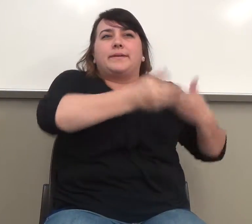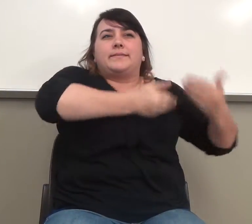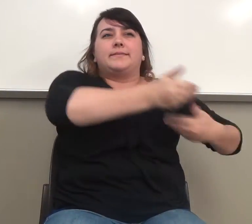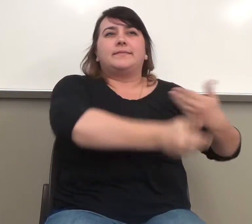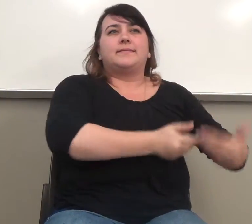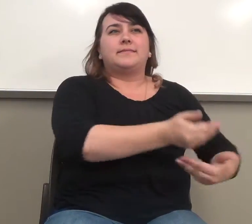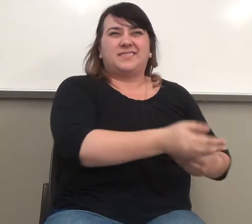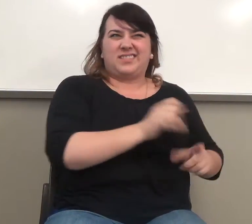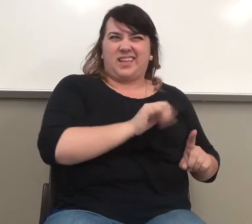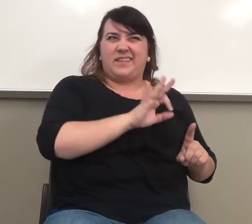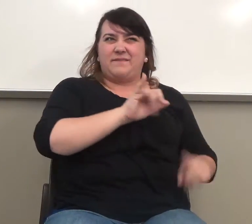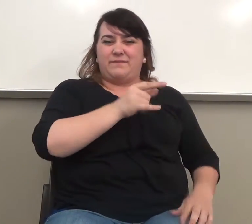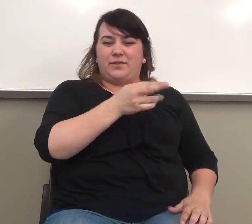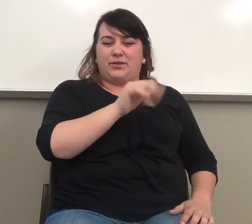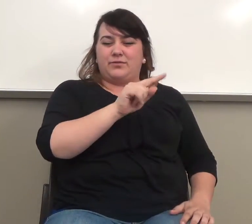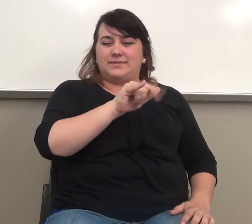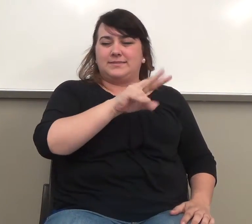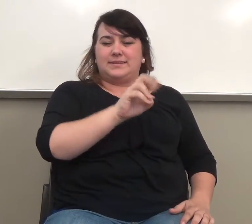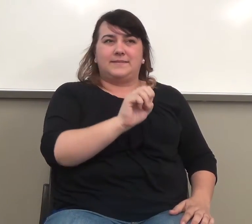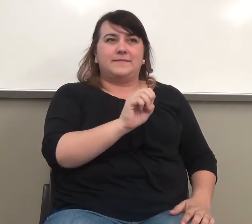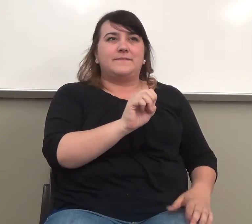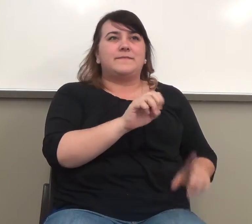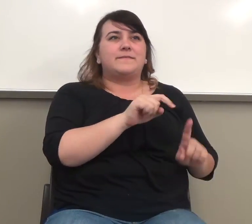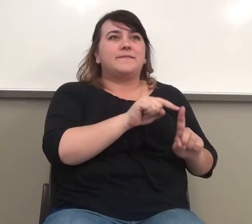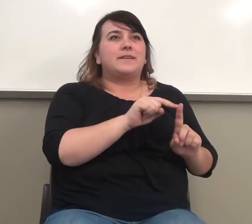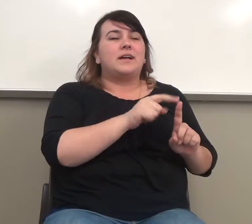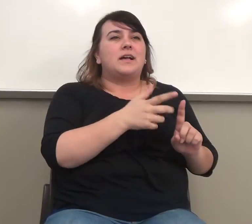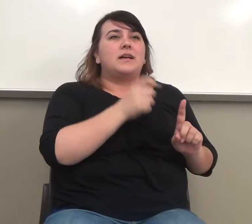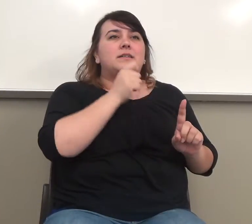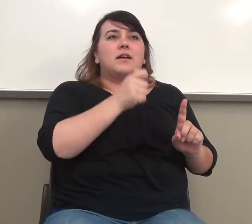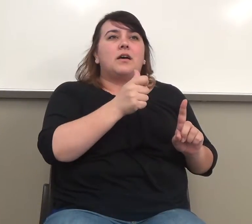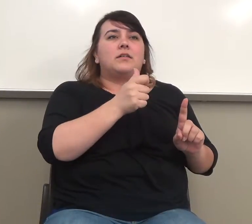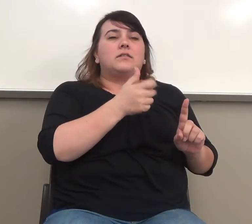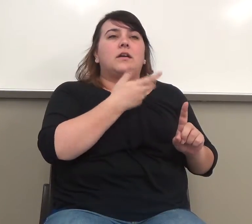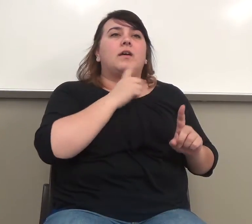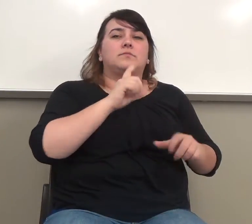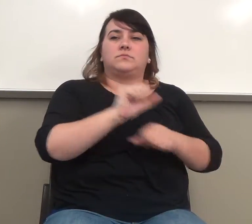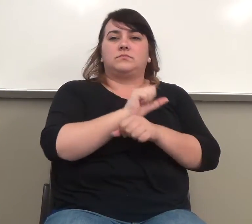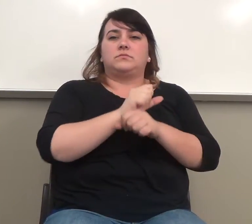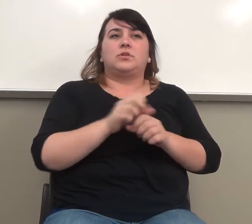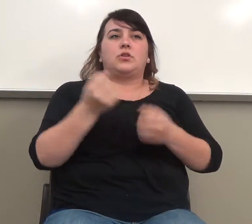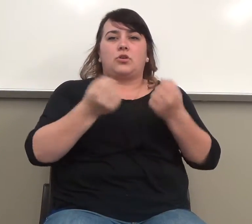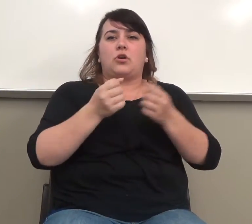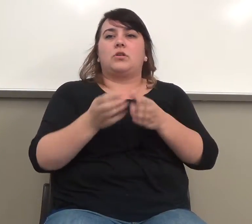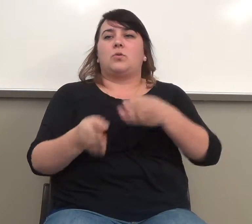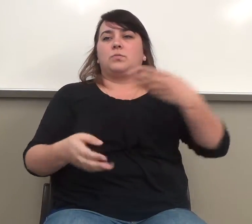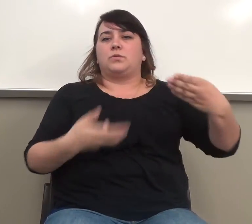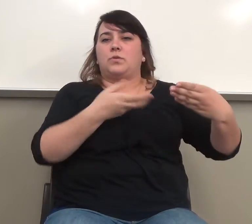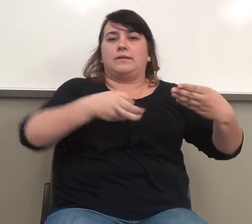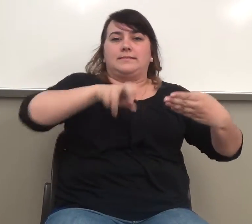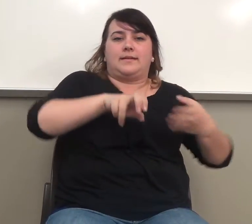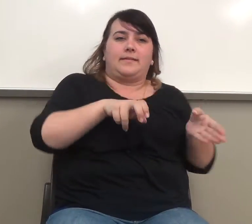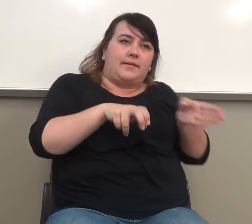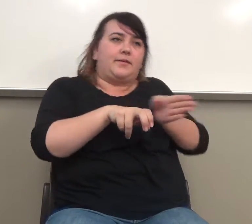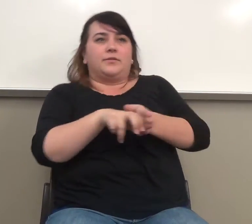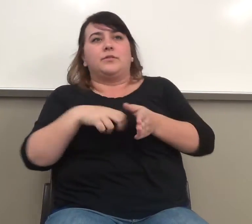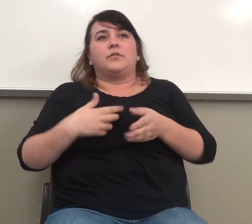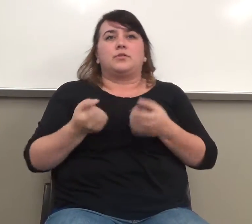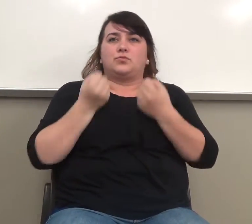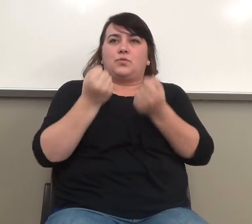You see what I mean? So his journey wasn't really a get in the car, drive, and see today. It's